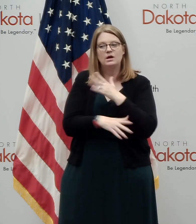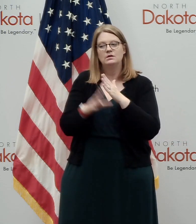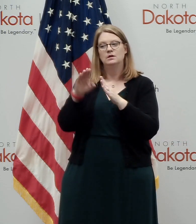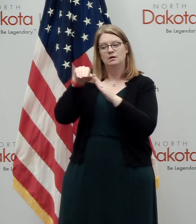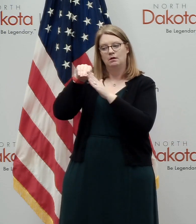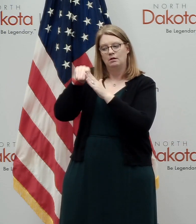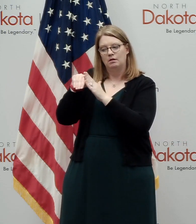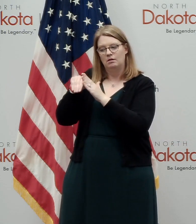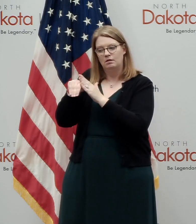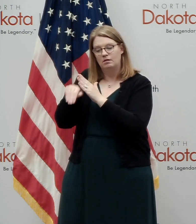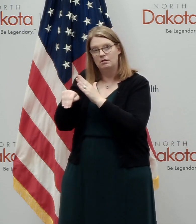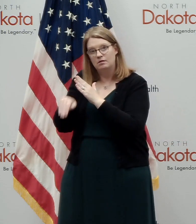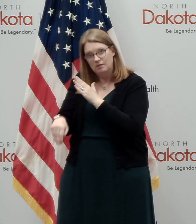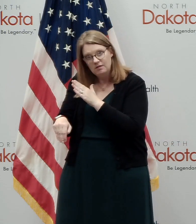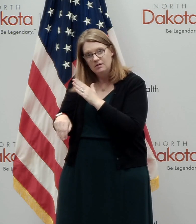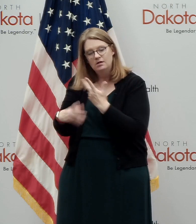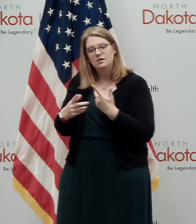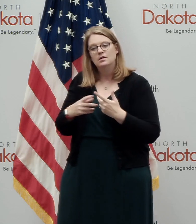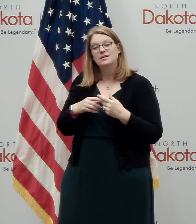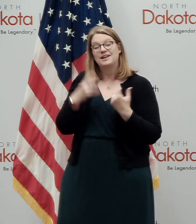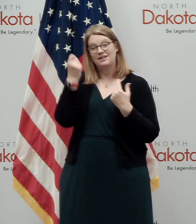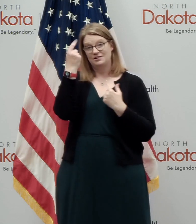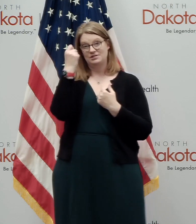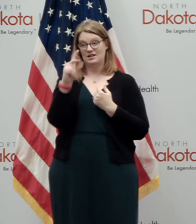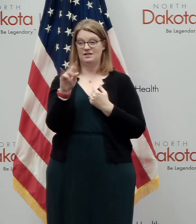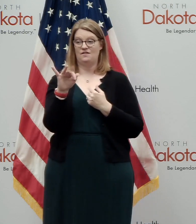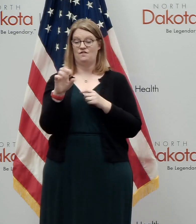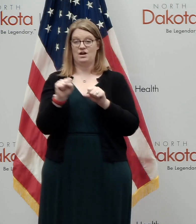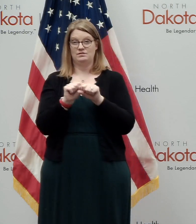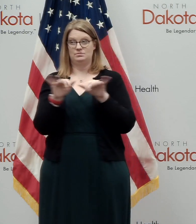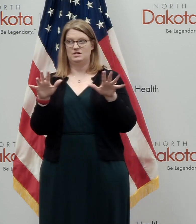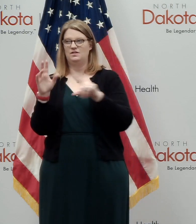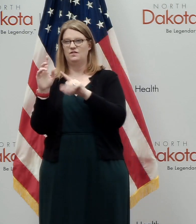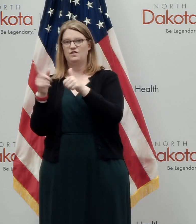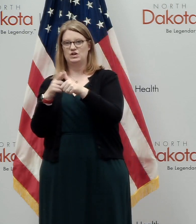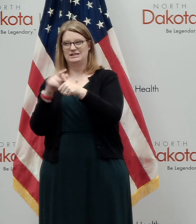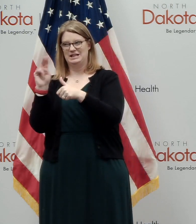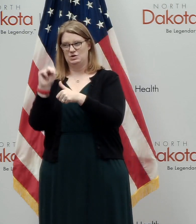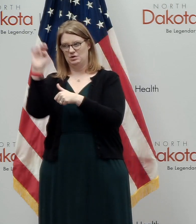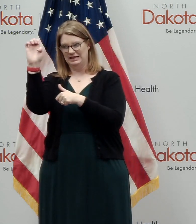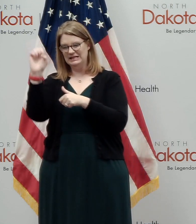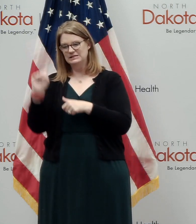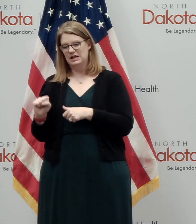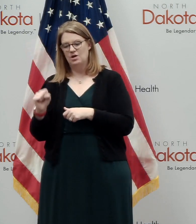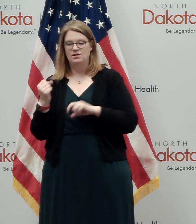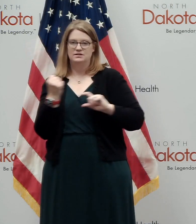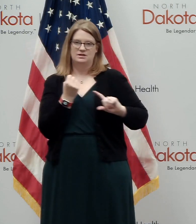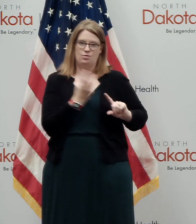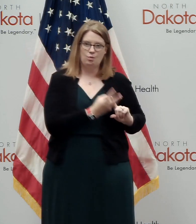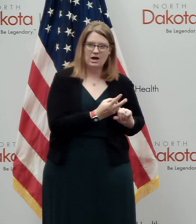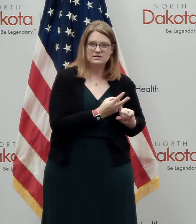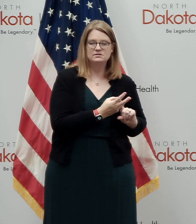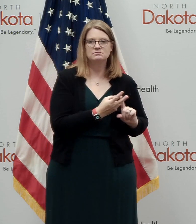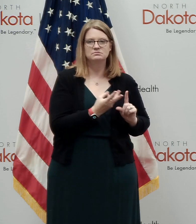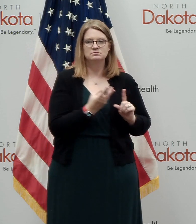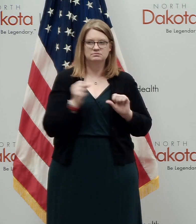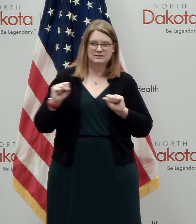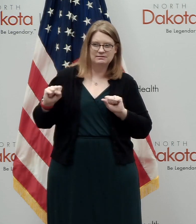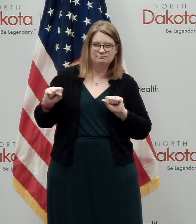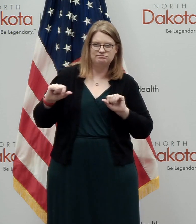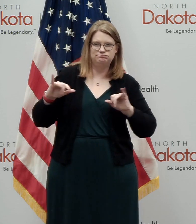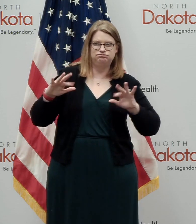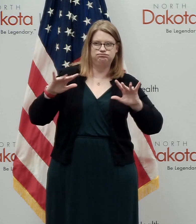as this virus has spread around the country, first in the Northeast, then in the South and the Southwest, it is now